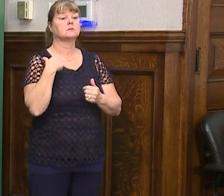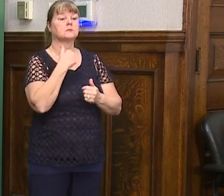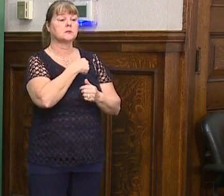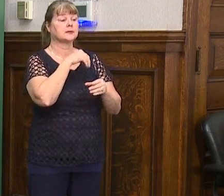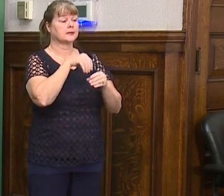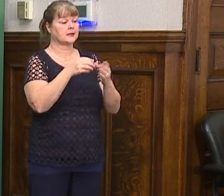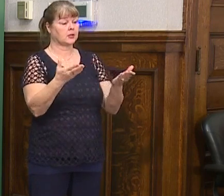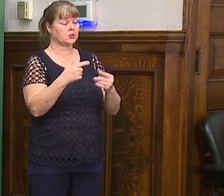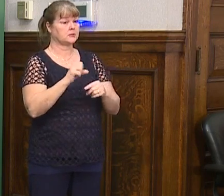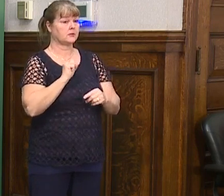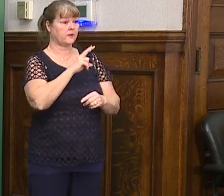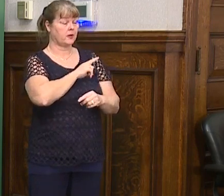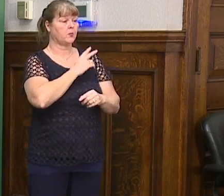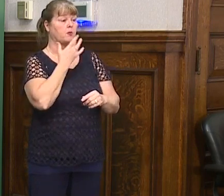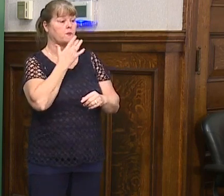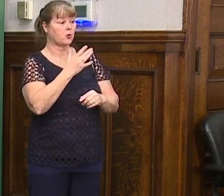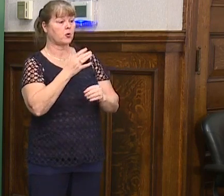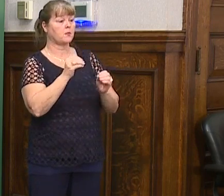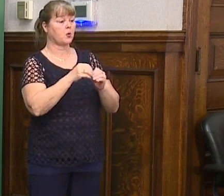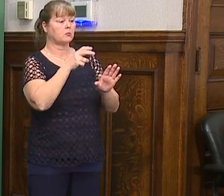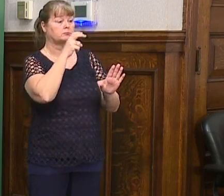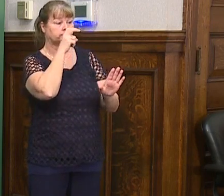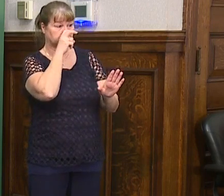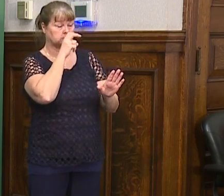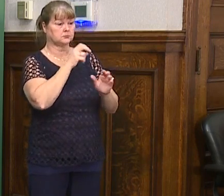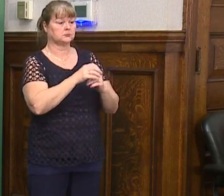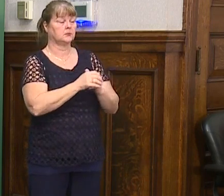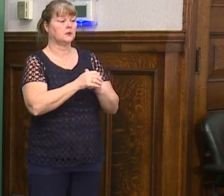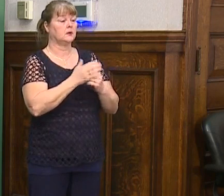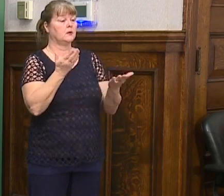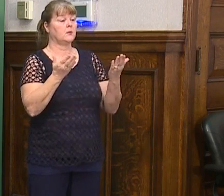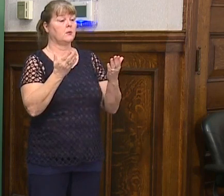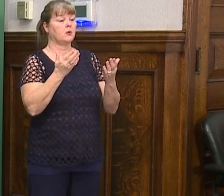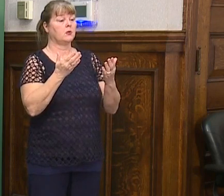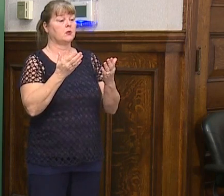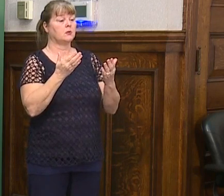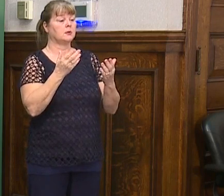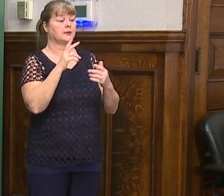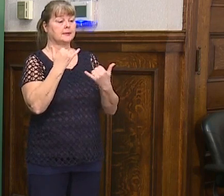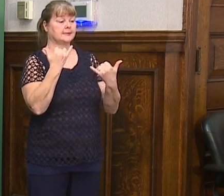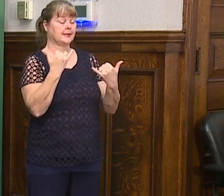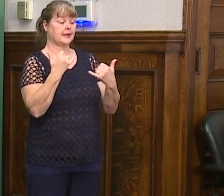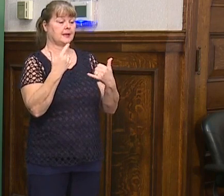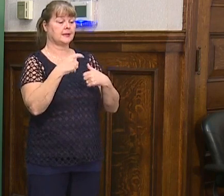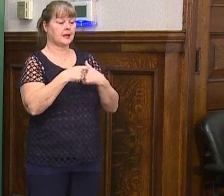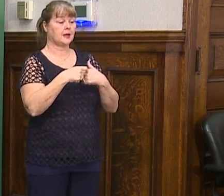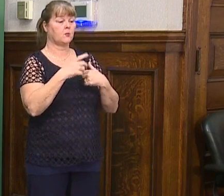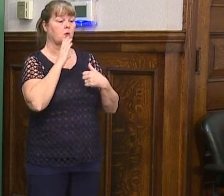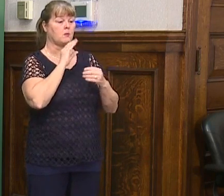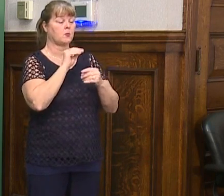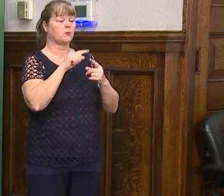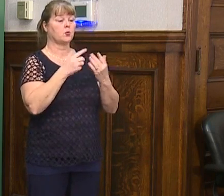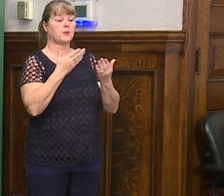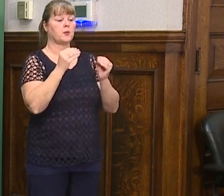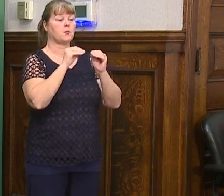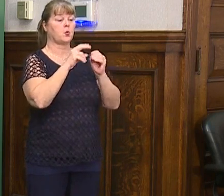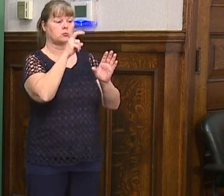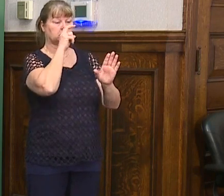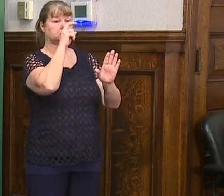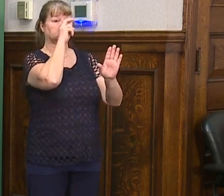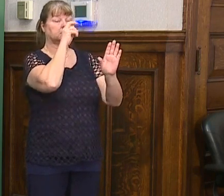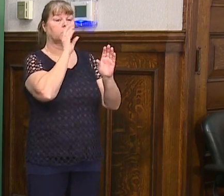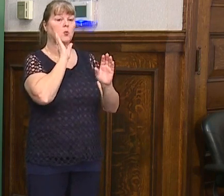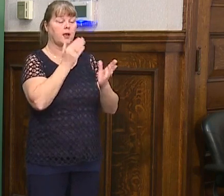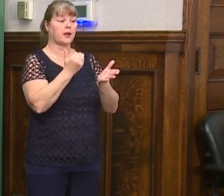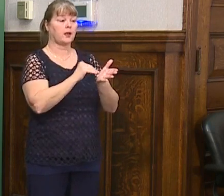in Savannah prefer some more restrictions. Um, probably at this date in time, we probably would have moved to even more restrictions